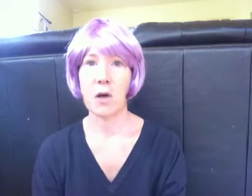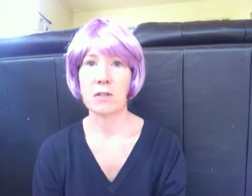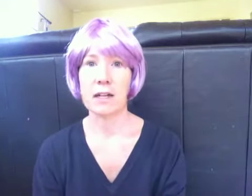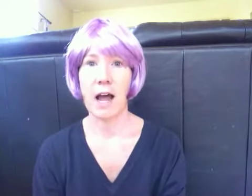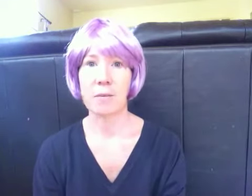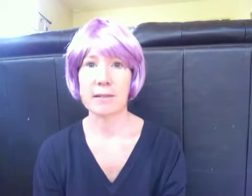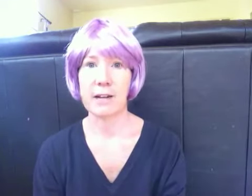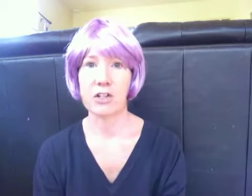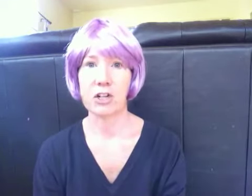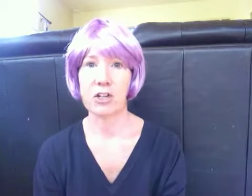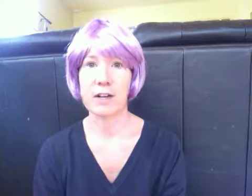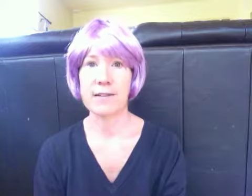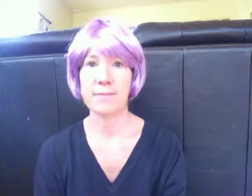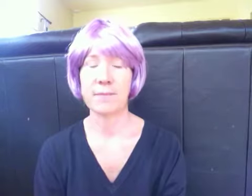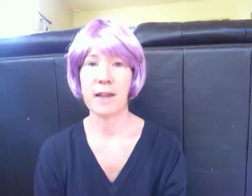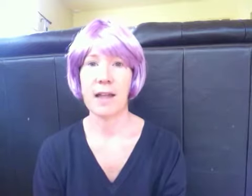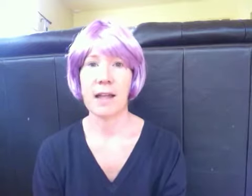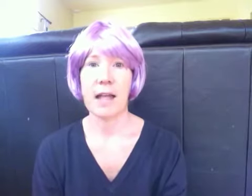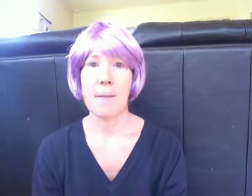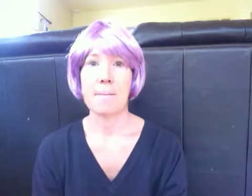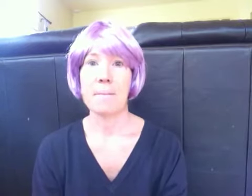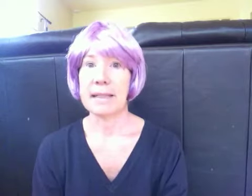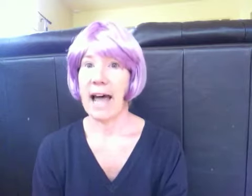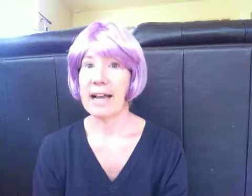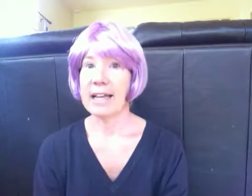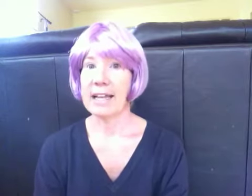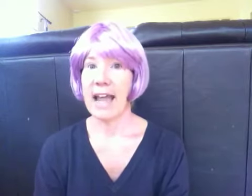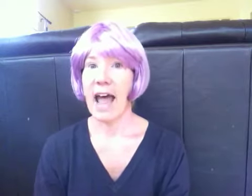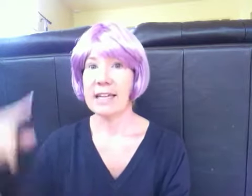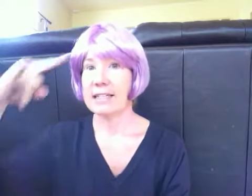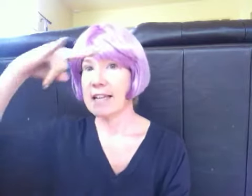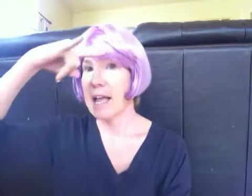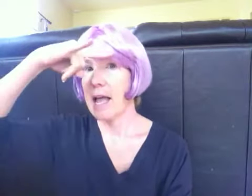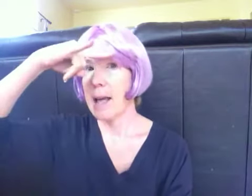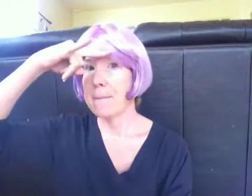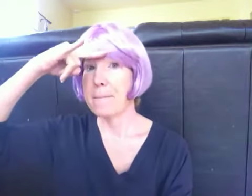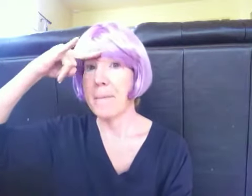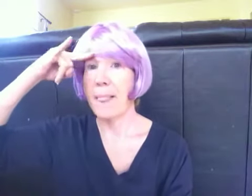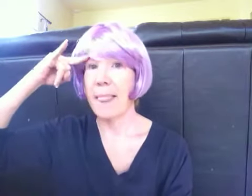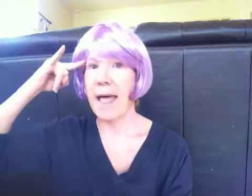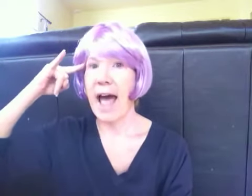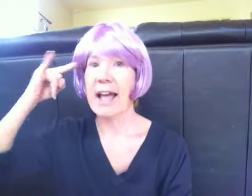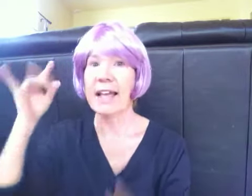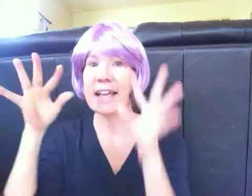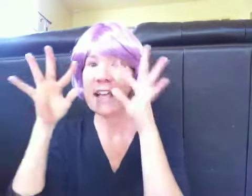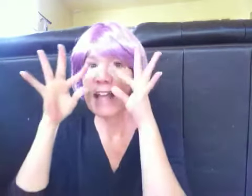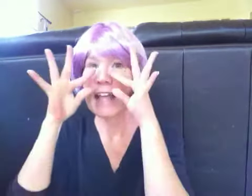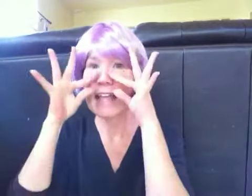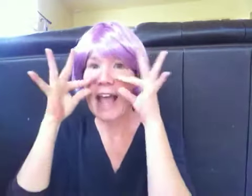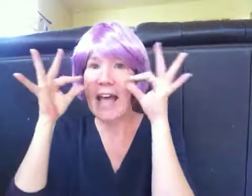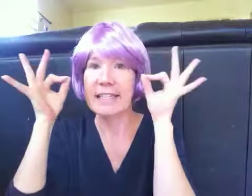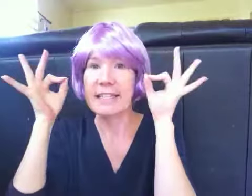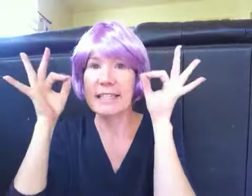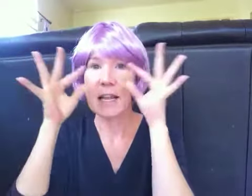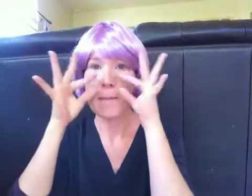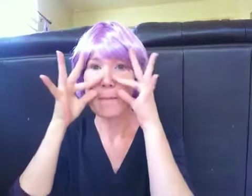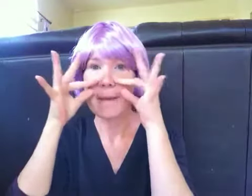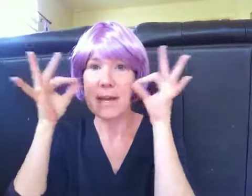ghosts and goblins out trick-or-treating. Black cat. Black cat. Meow.